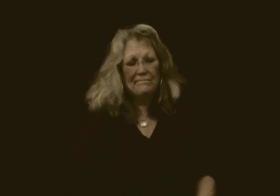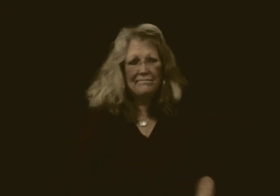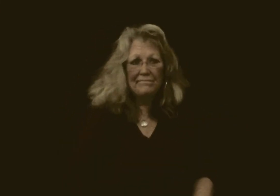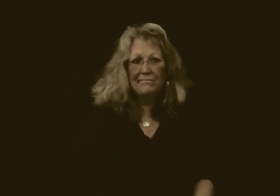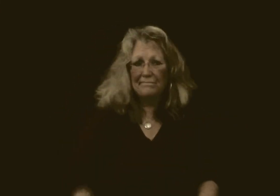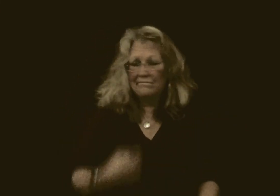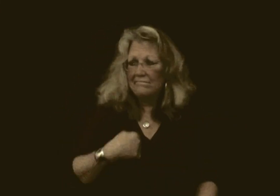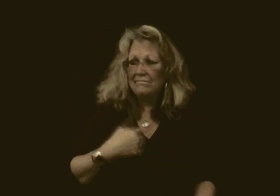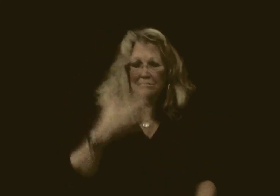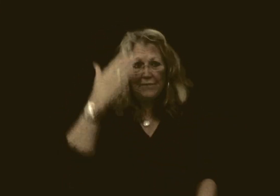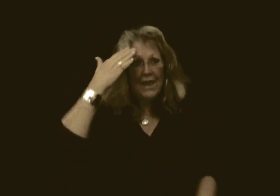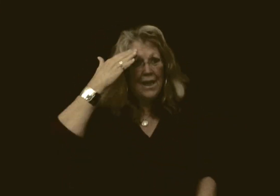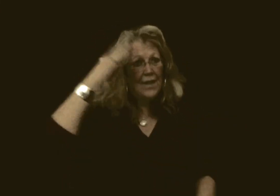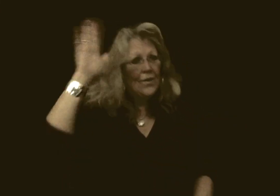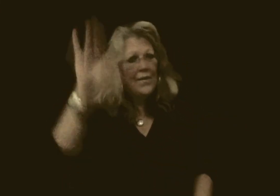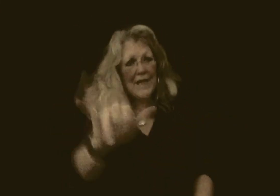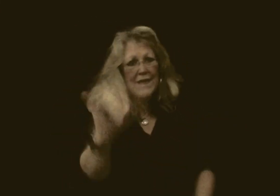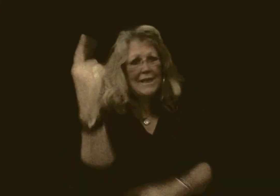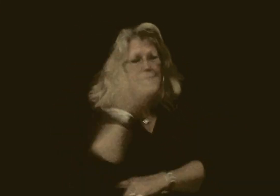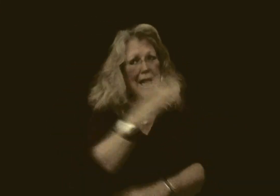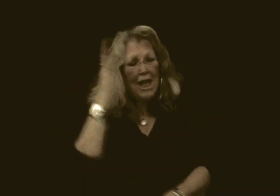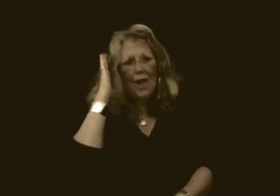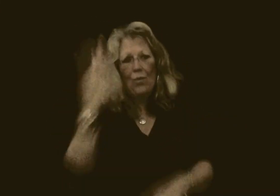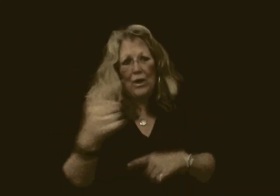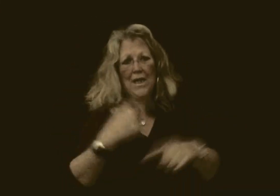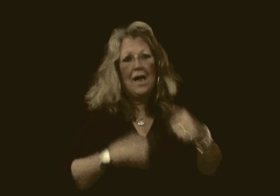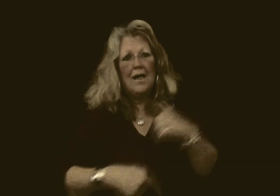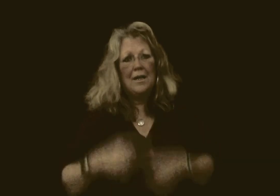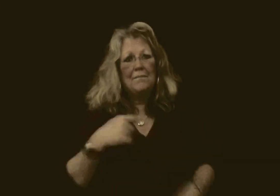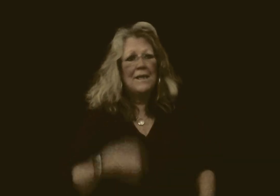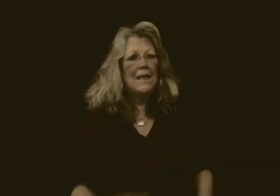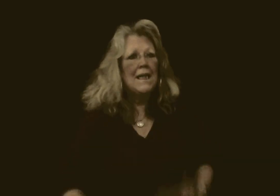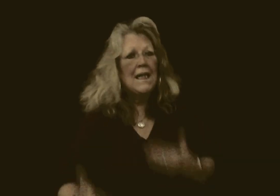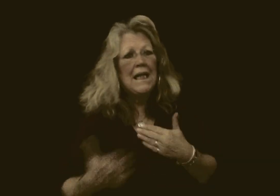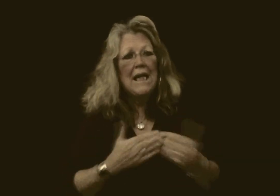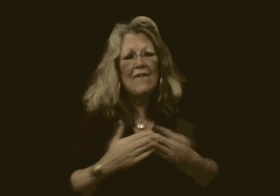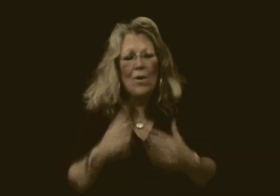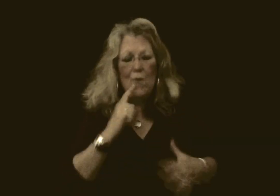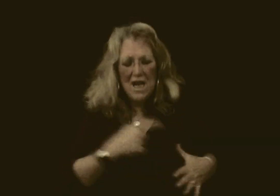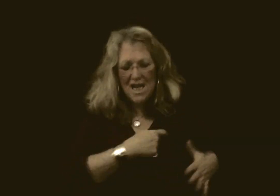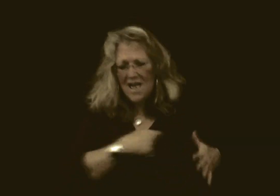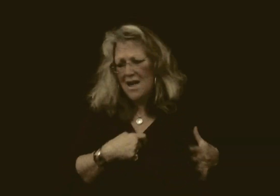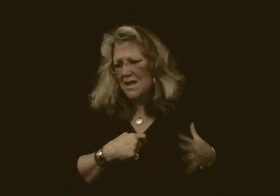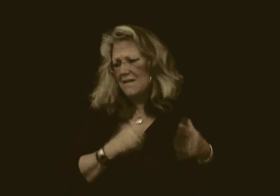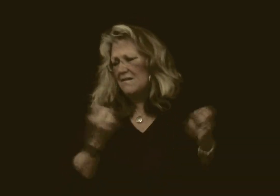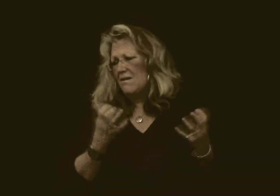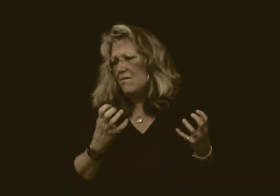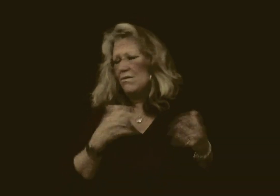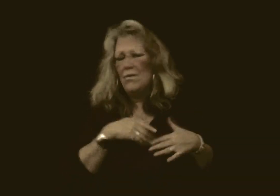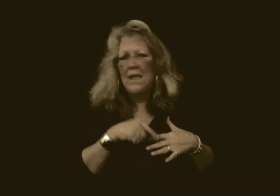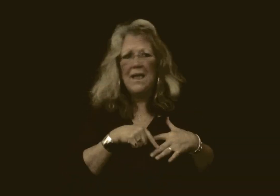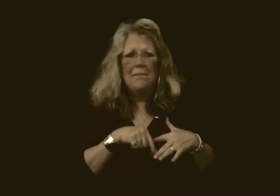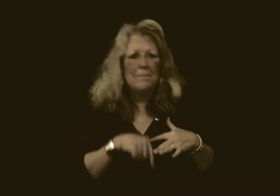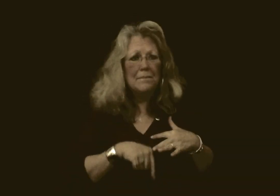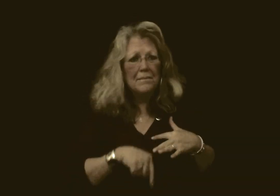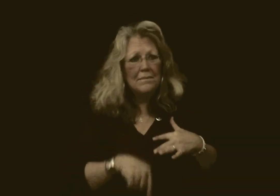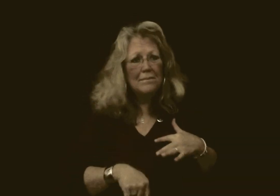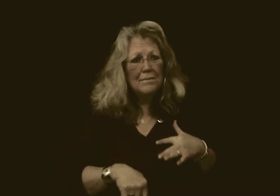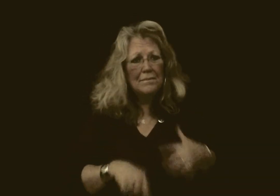knew this day would come Even when the dark's so deep It's